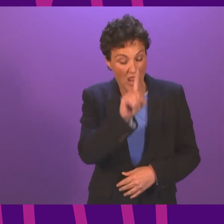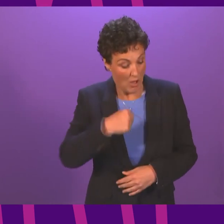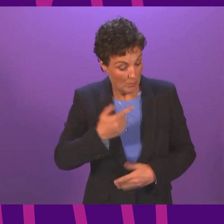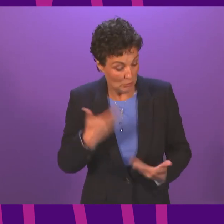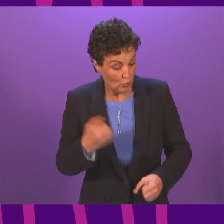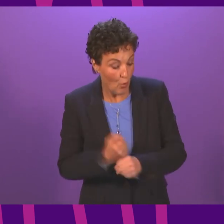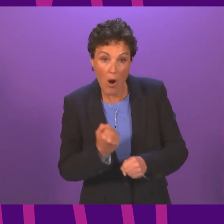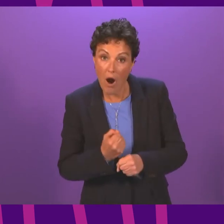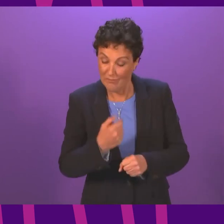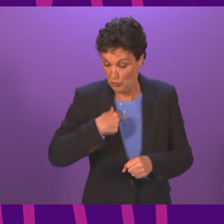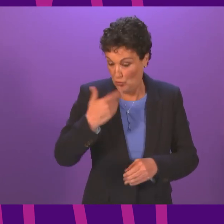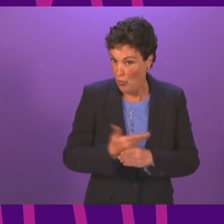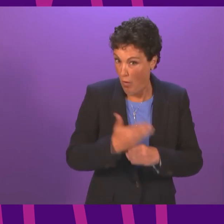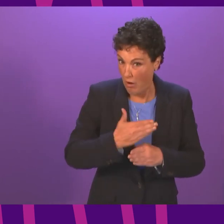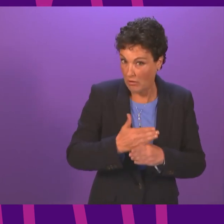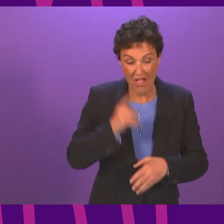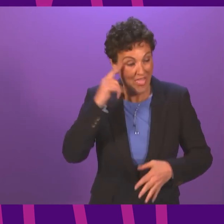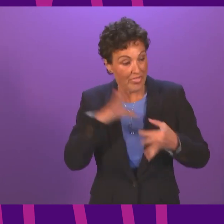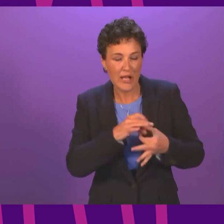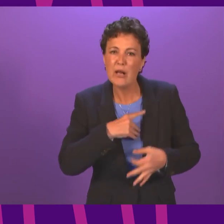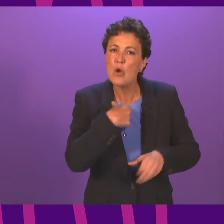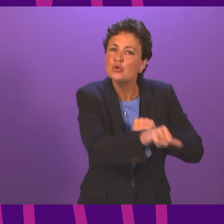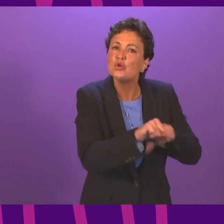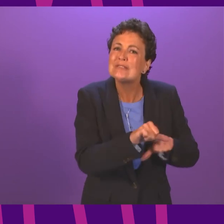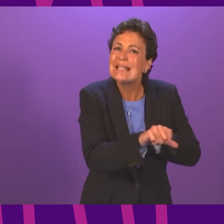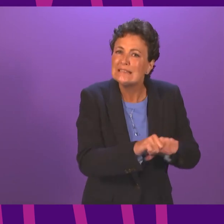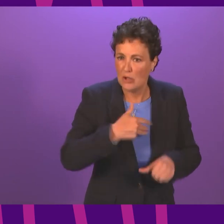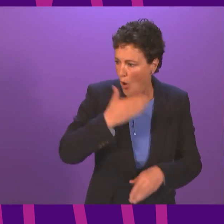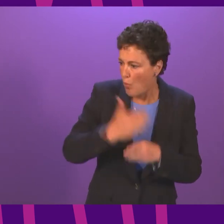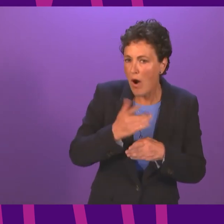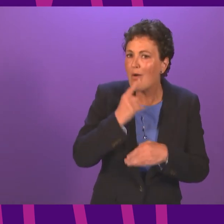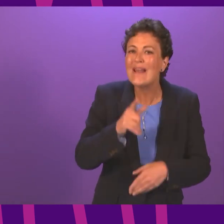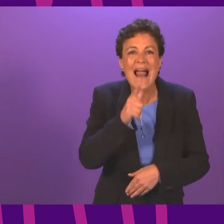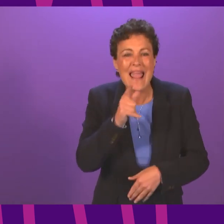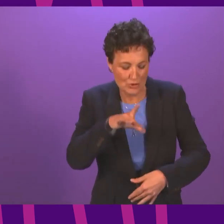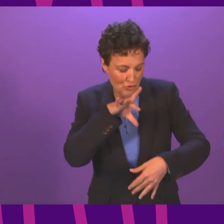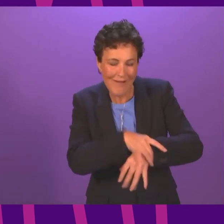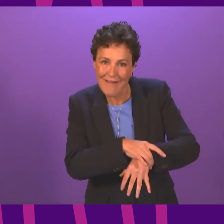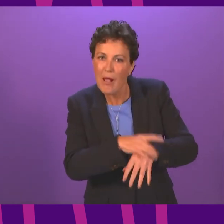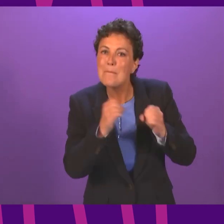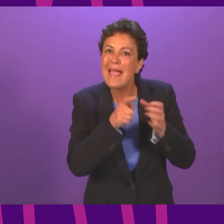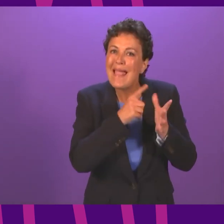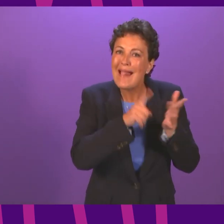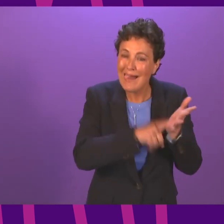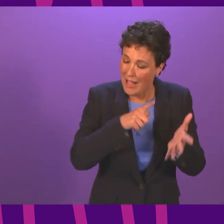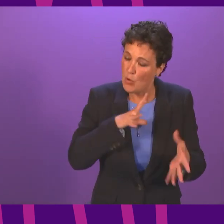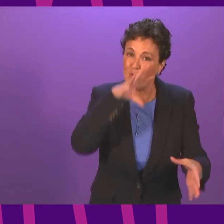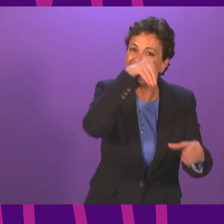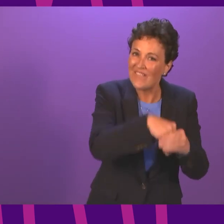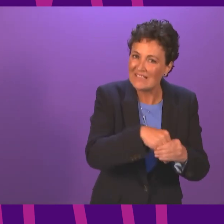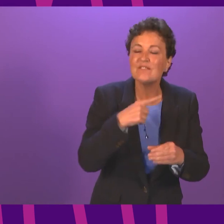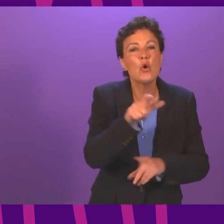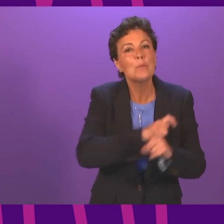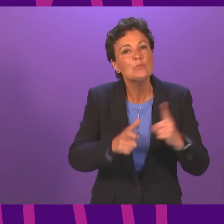our work on the new women's prison estate our work on electronically monitored bail and our investment into community